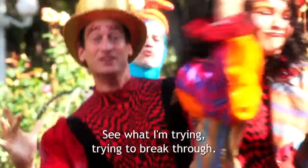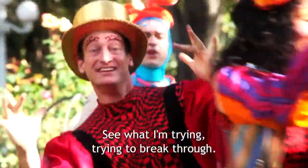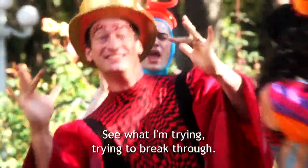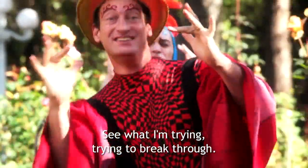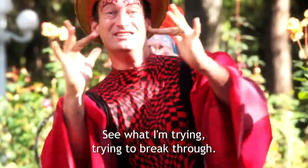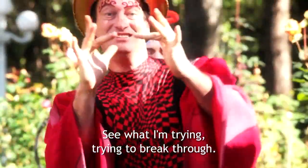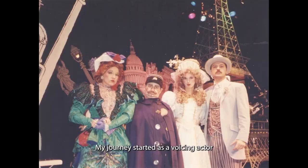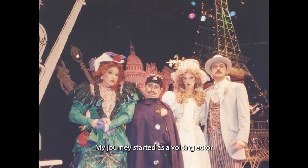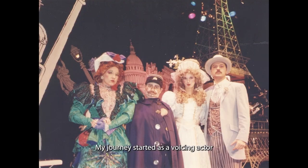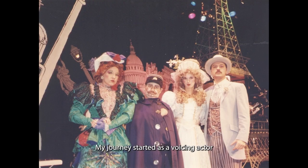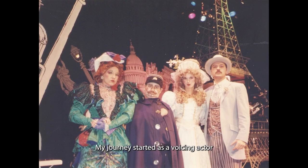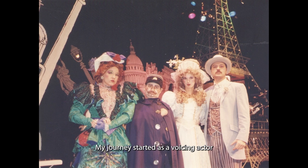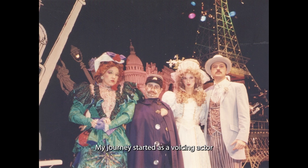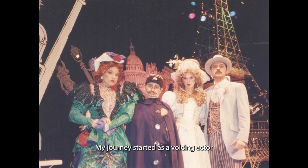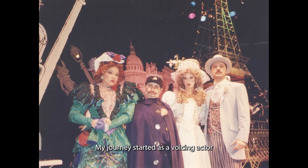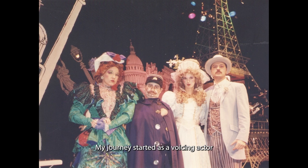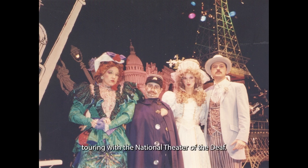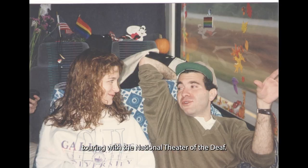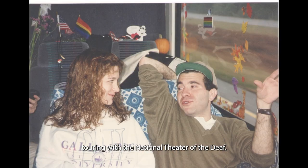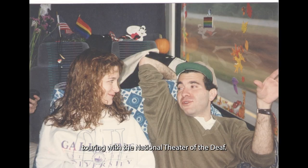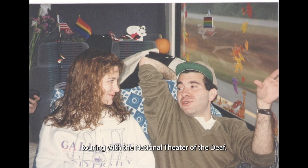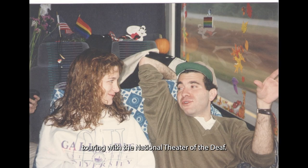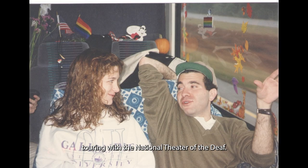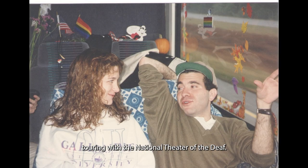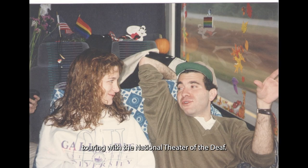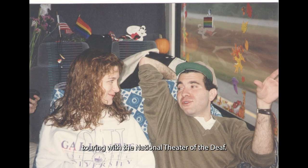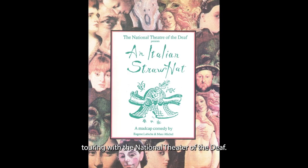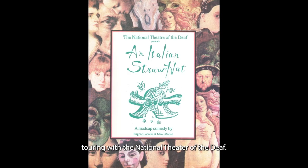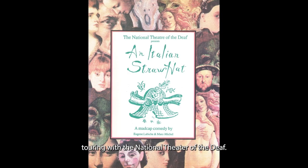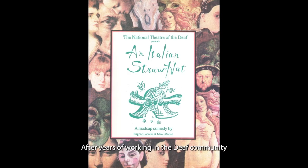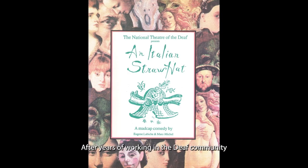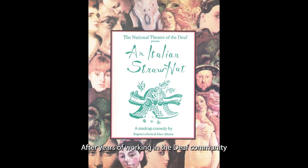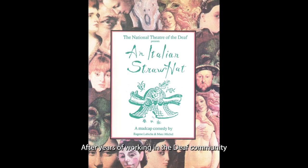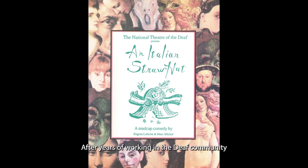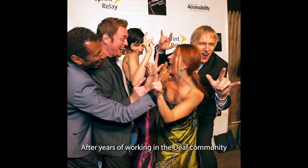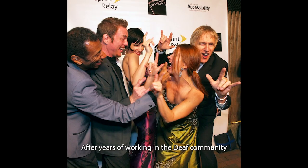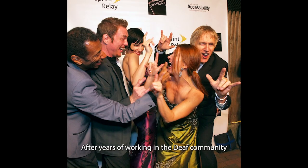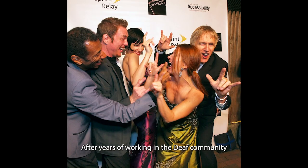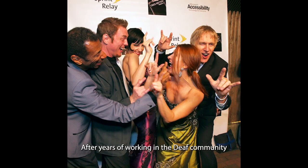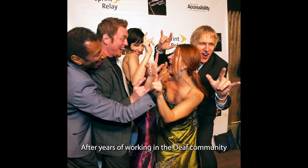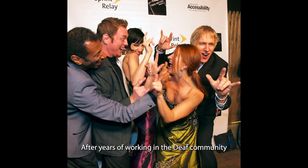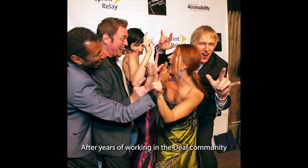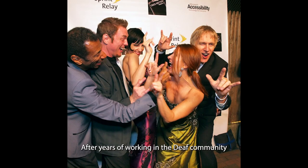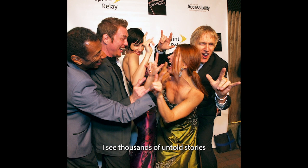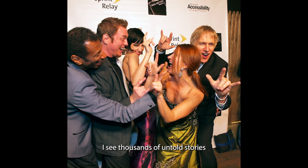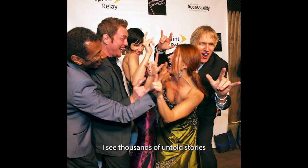My journey started as a voicing actor touring with the National Theatre of the Deaf. After years of working in the deaf community, I see